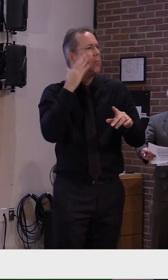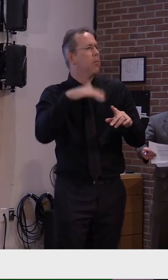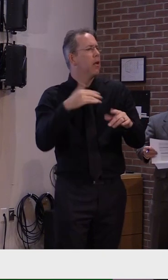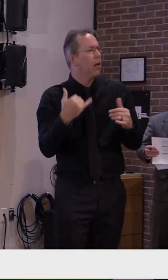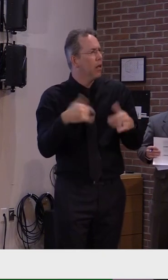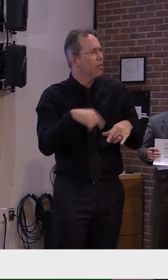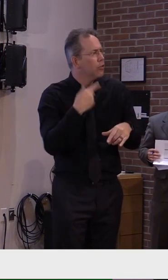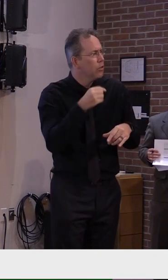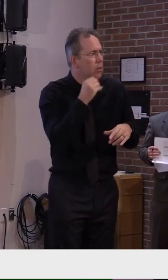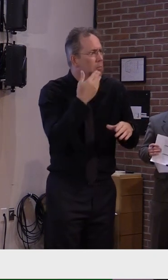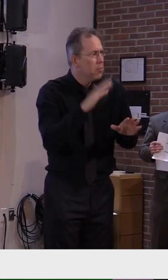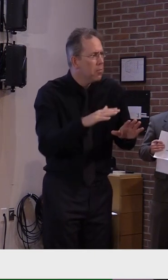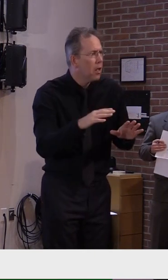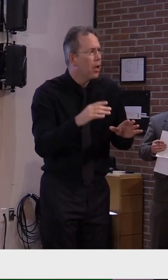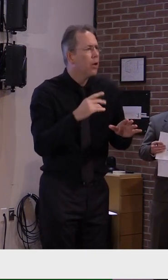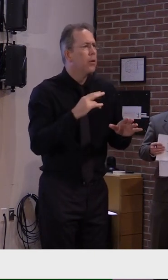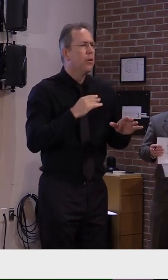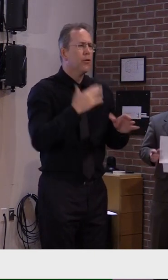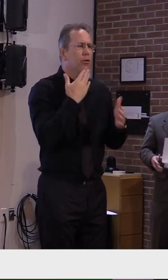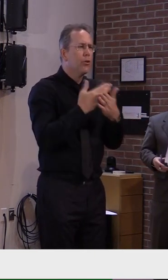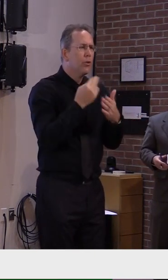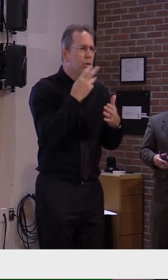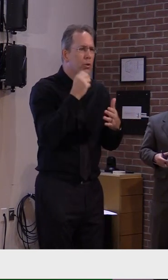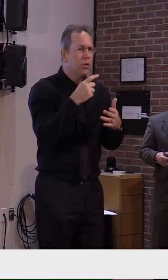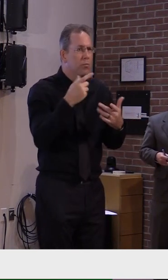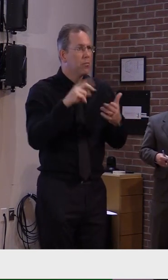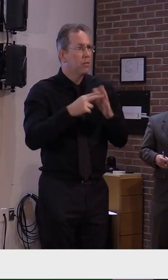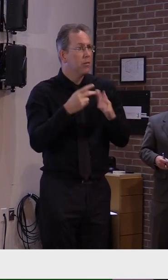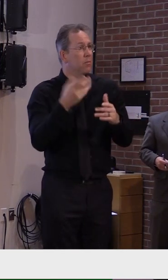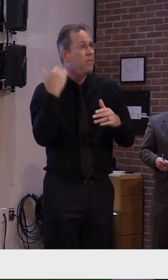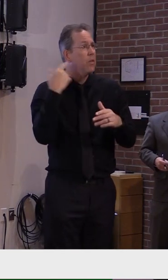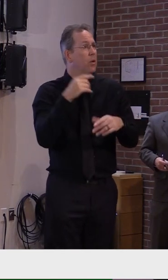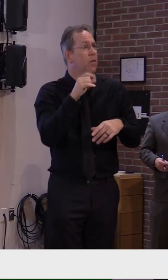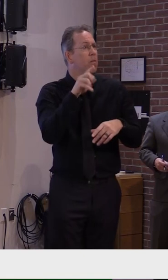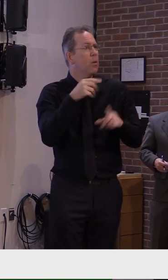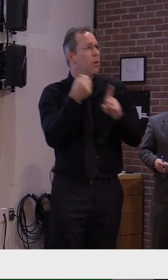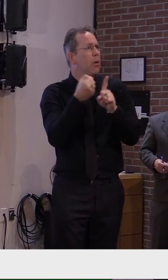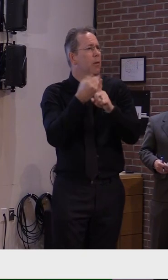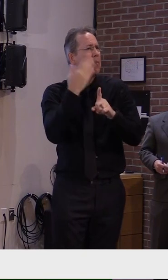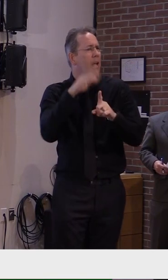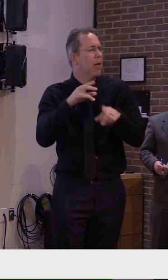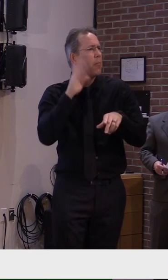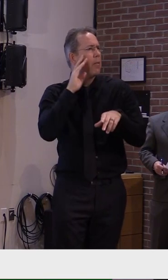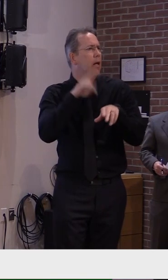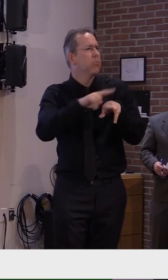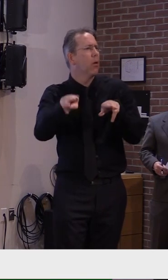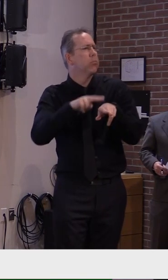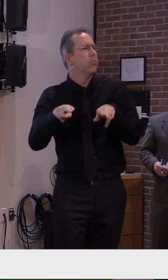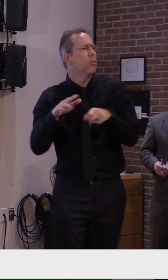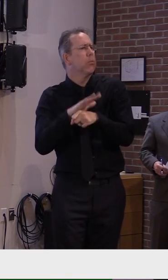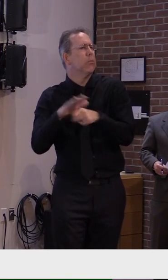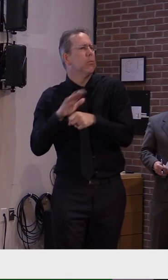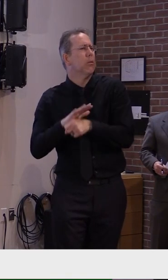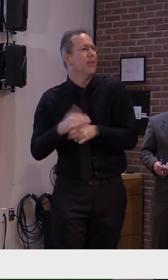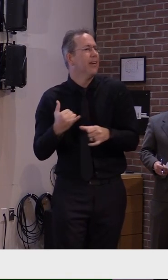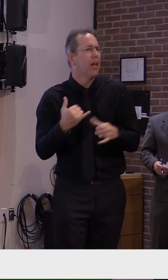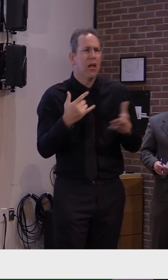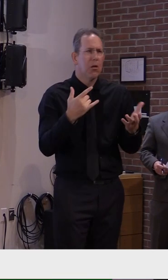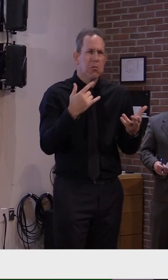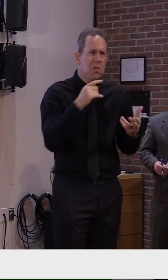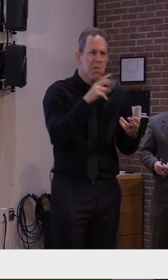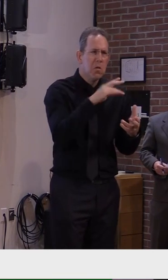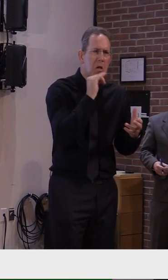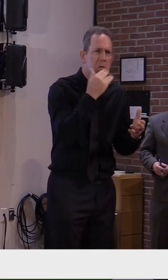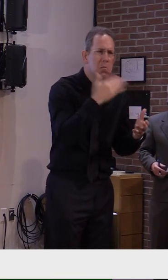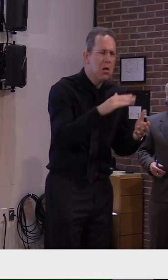terms of hospital capacity. And then in terms of the potentially, you know, 40 to 50 general beds for COVID, again,